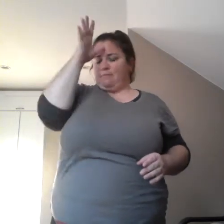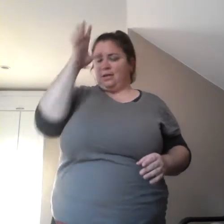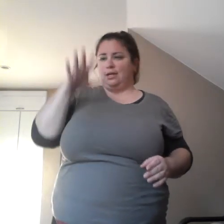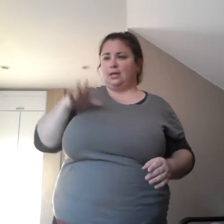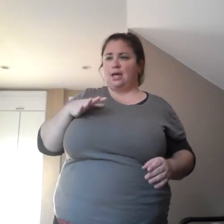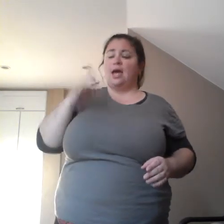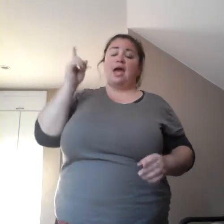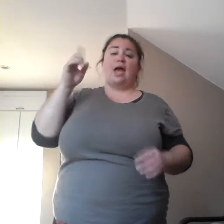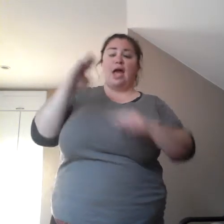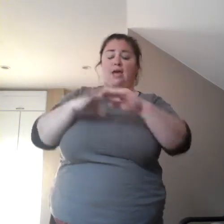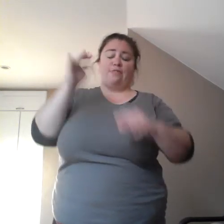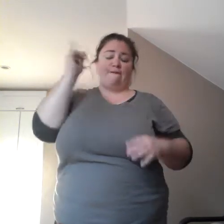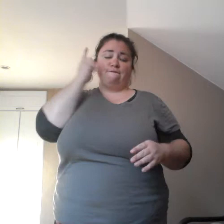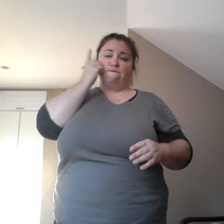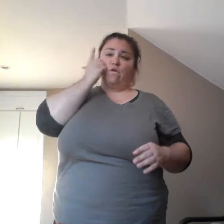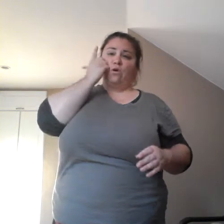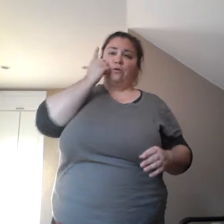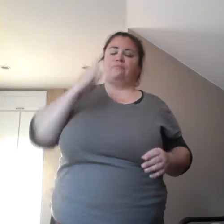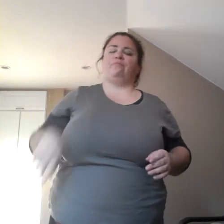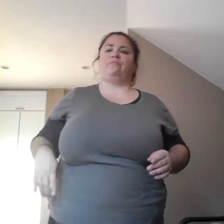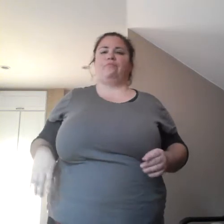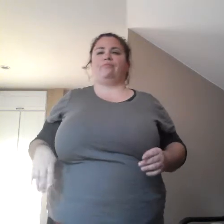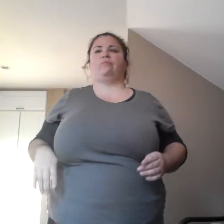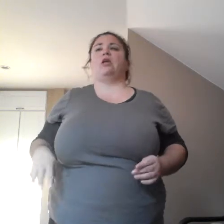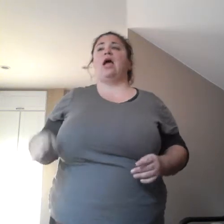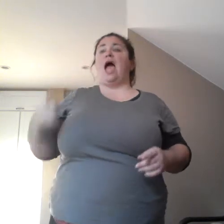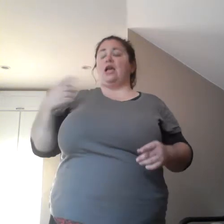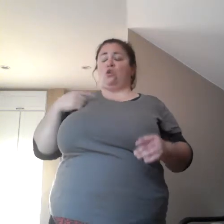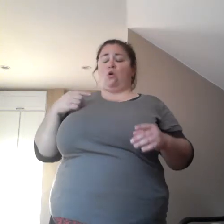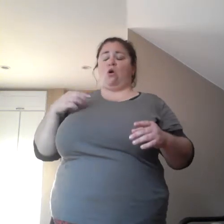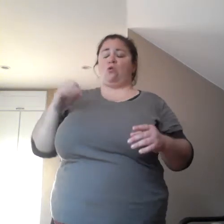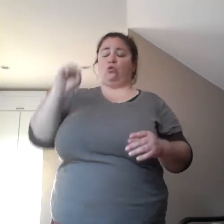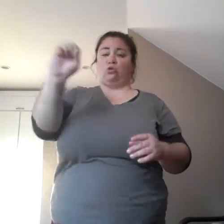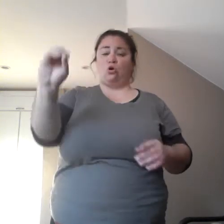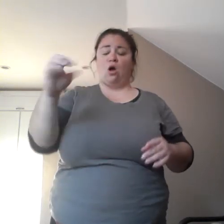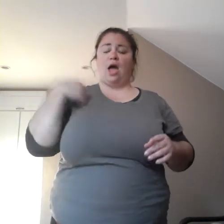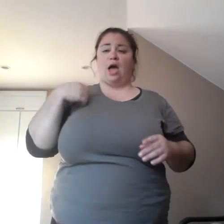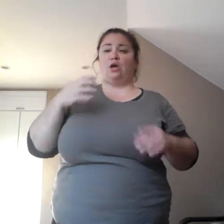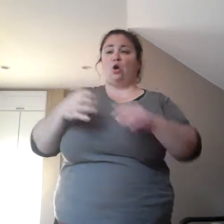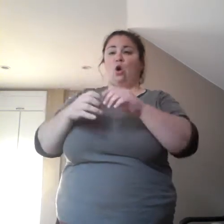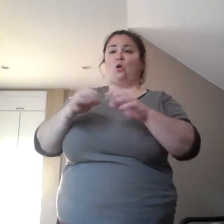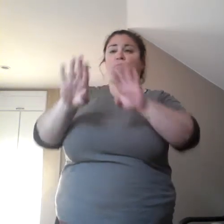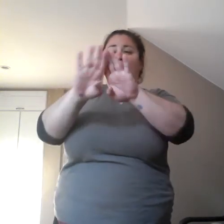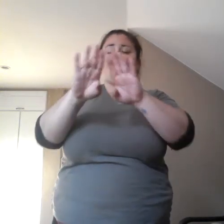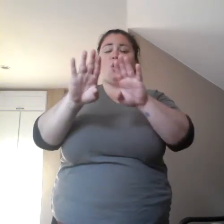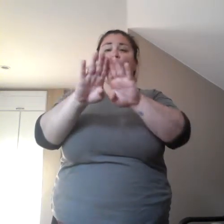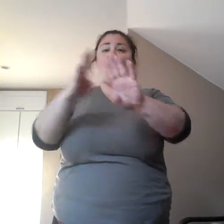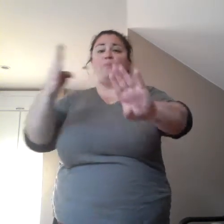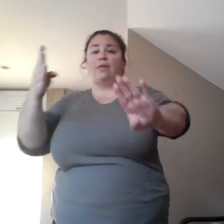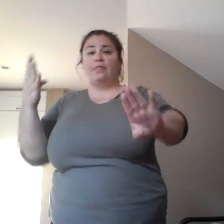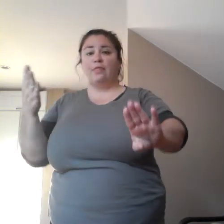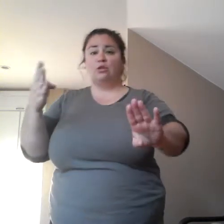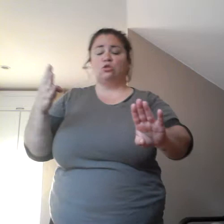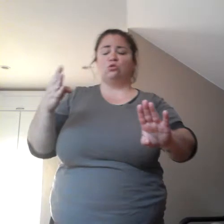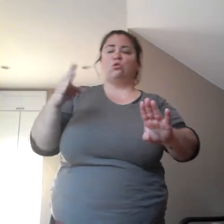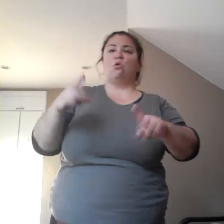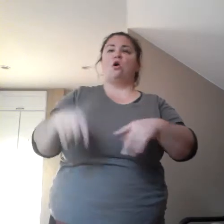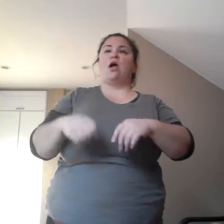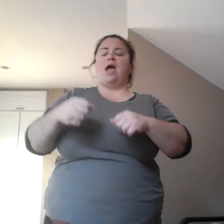I knock a girl over, um, who was on her knees. Um, and the guy's